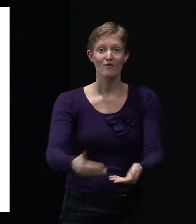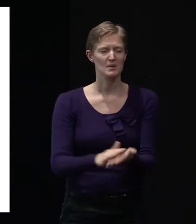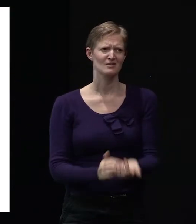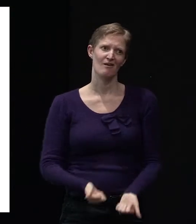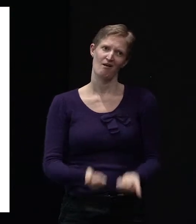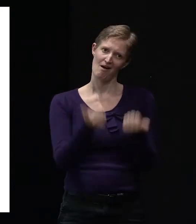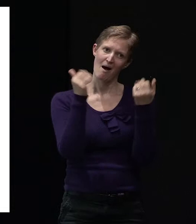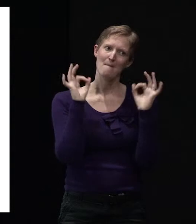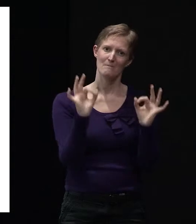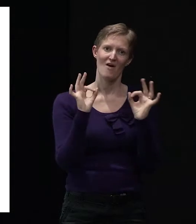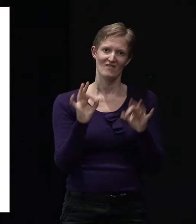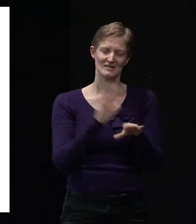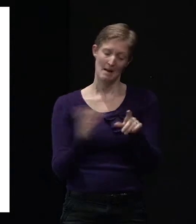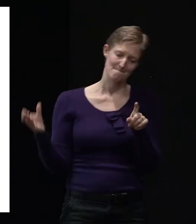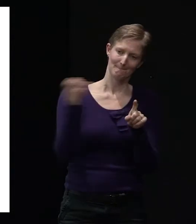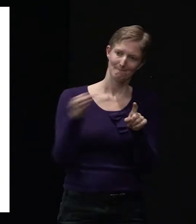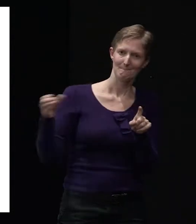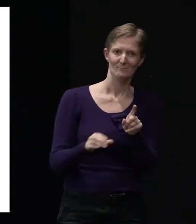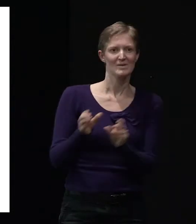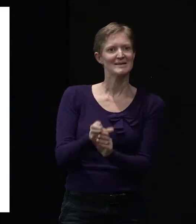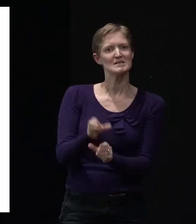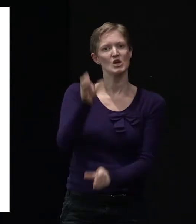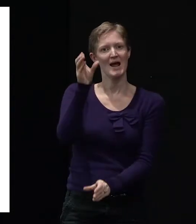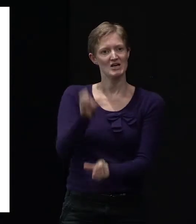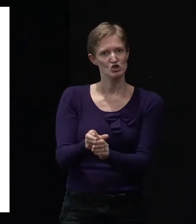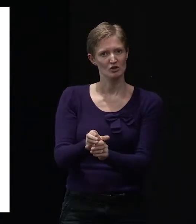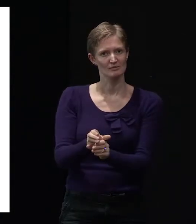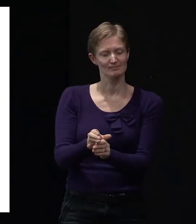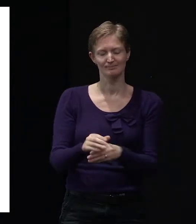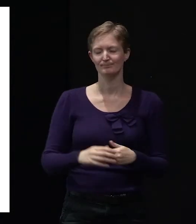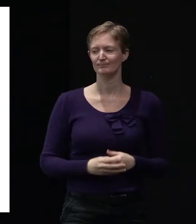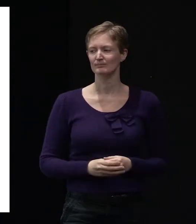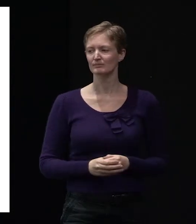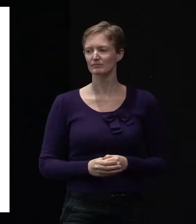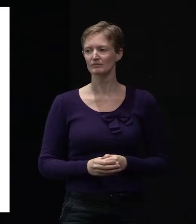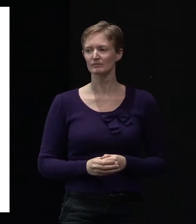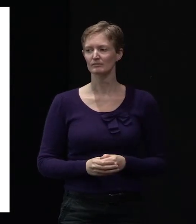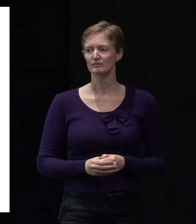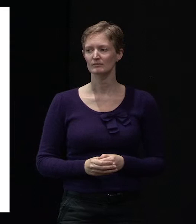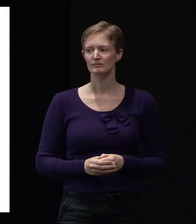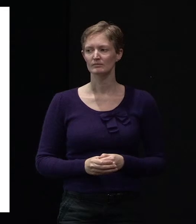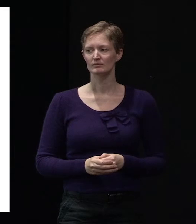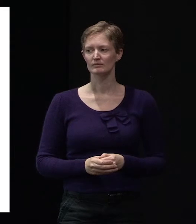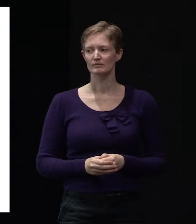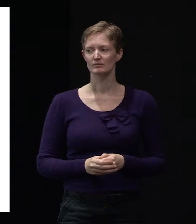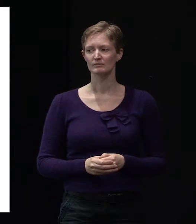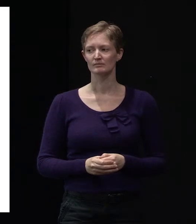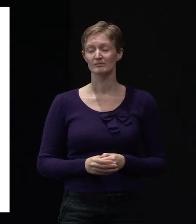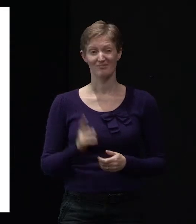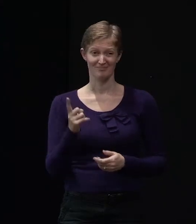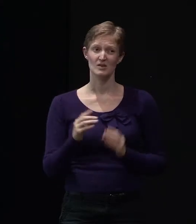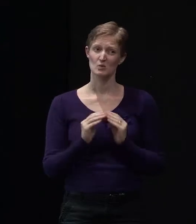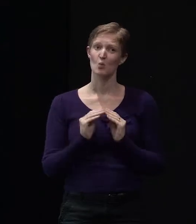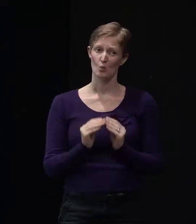wonderful opportunity to put insulation into that wall, which you won't get again. And so that is something that's well worth